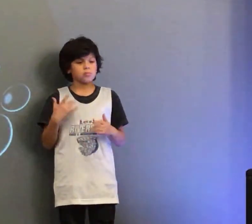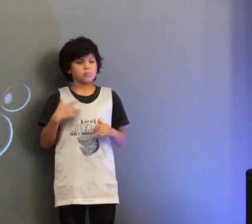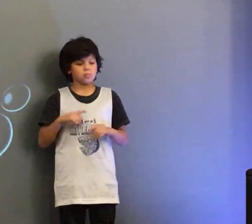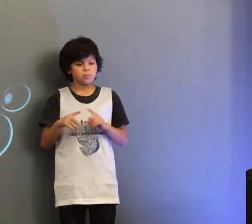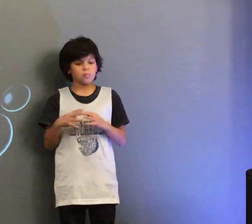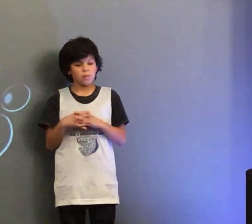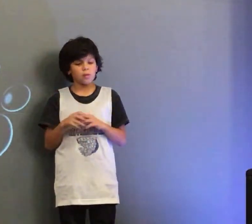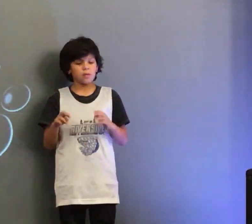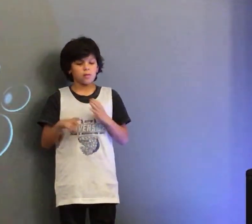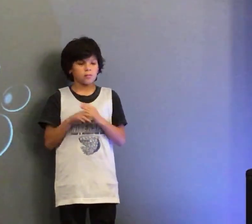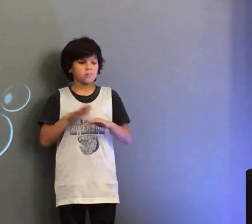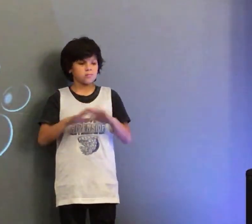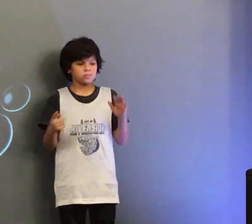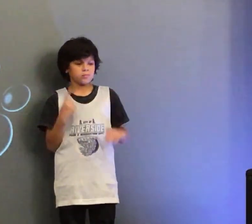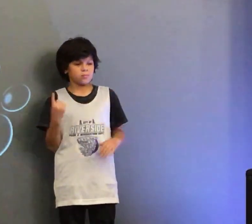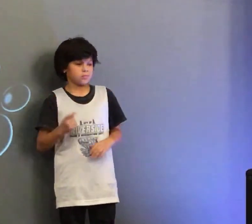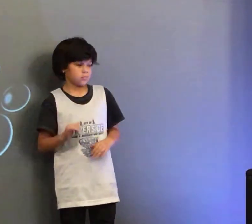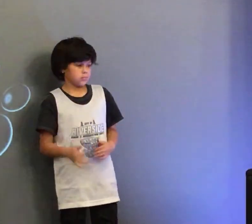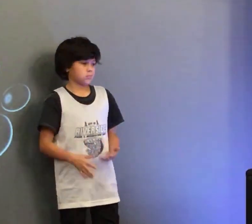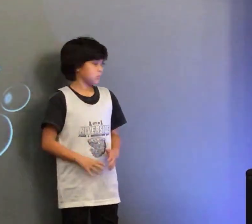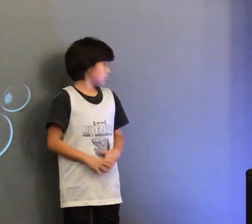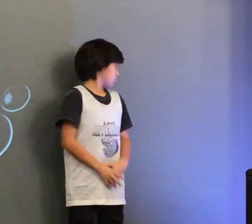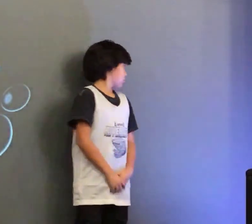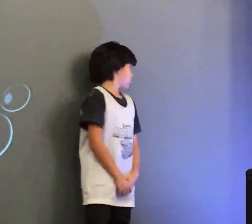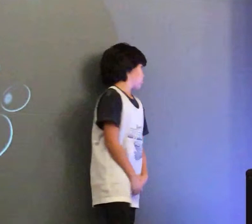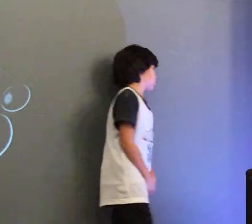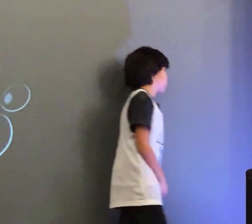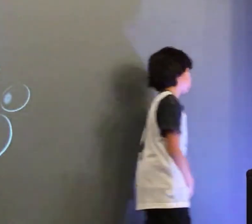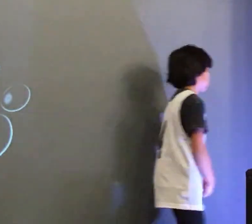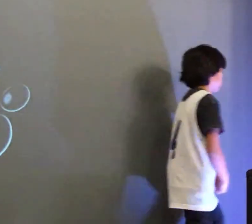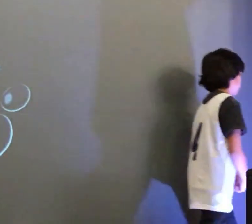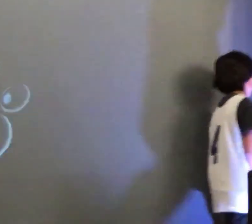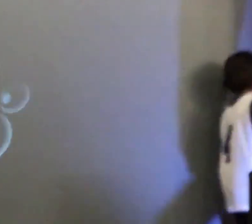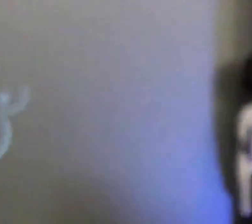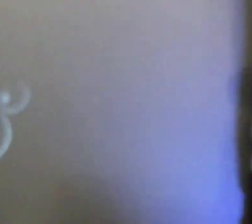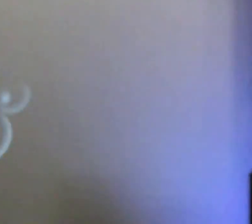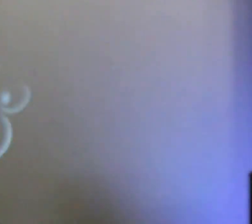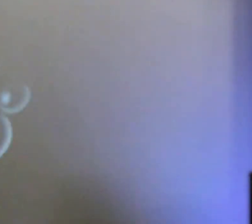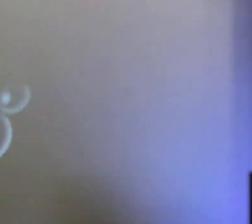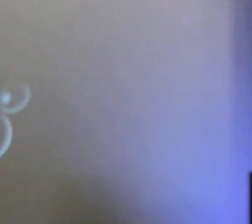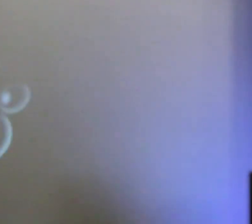me while I went into practice, and he was always there to keep us safe.